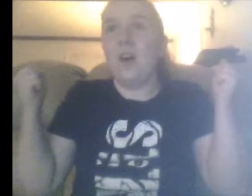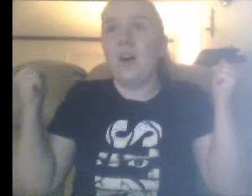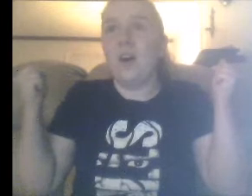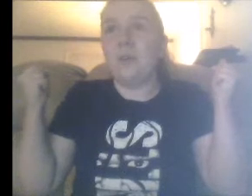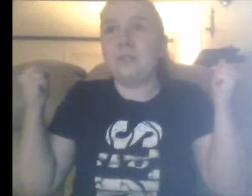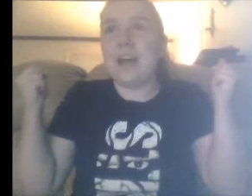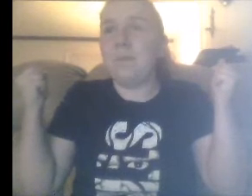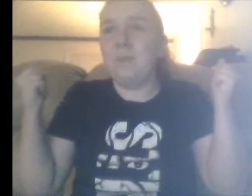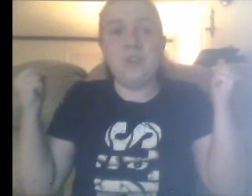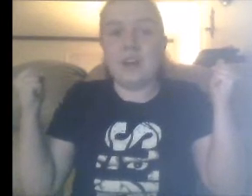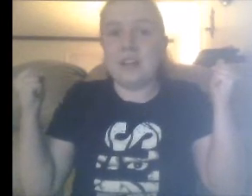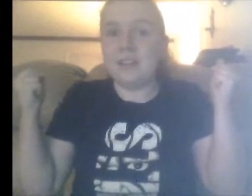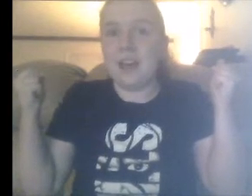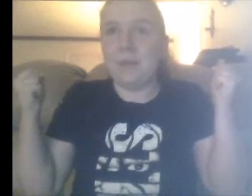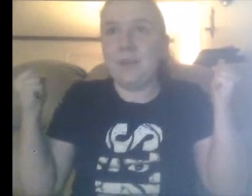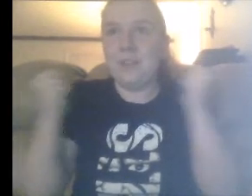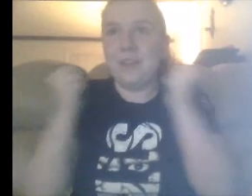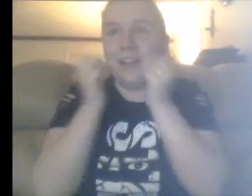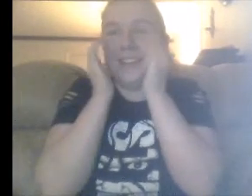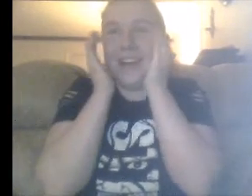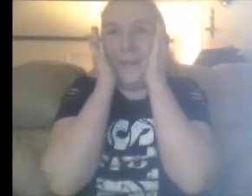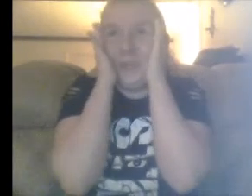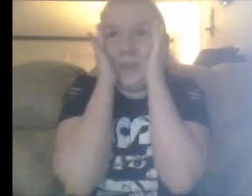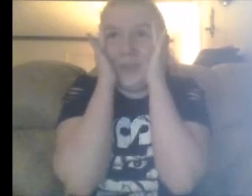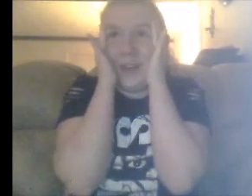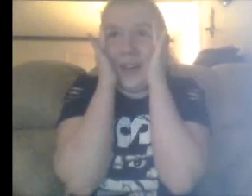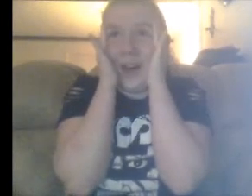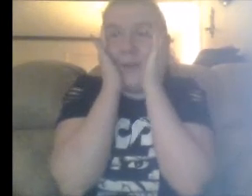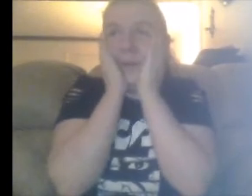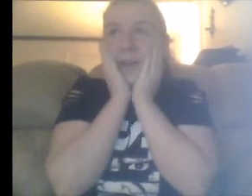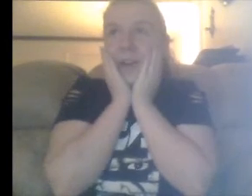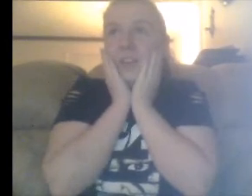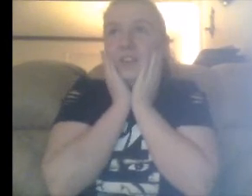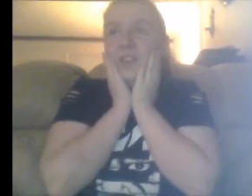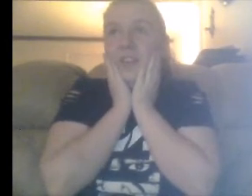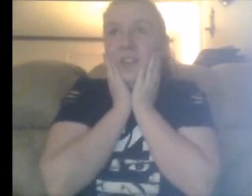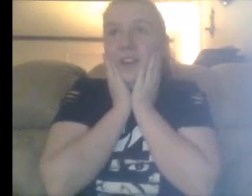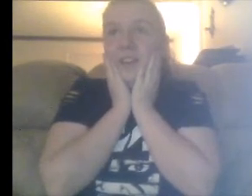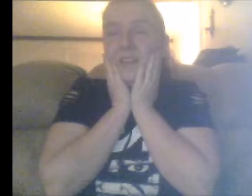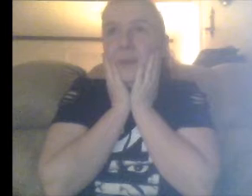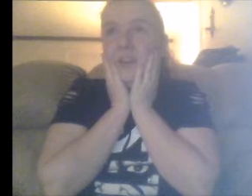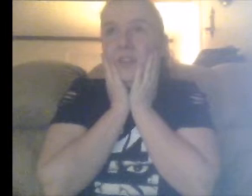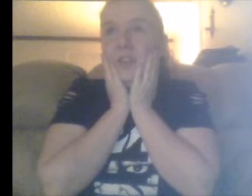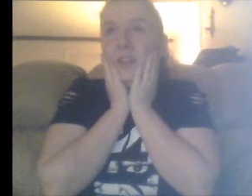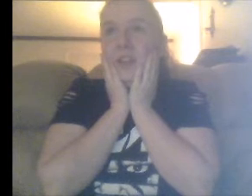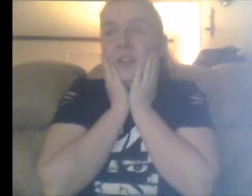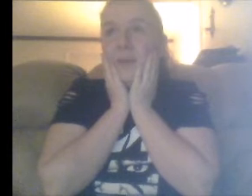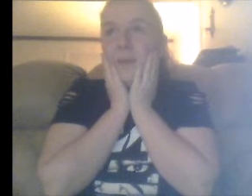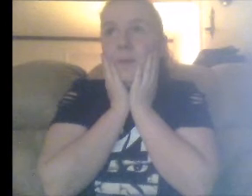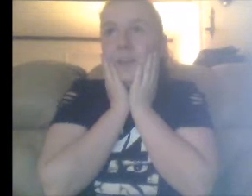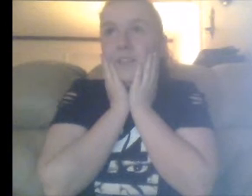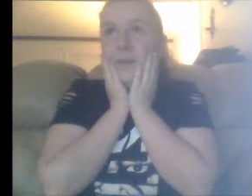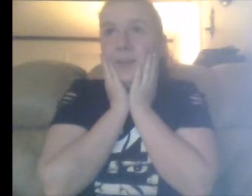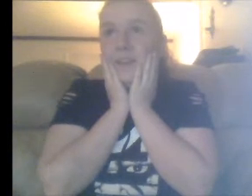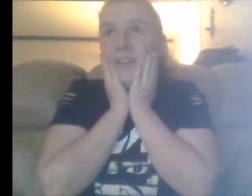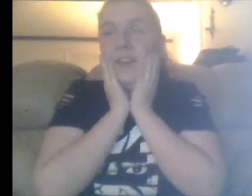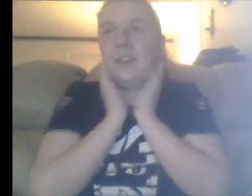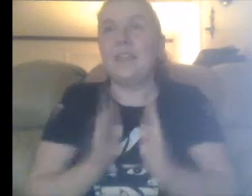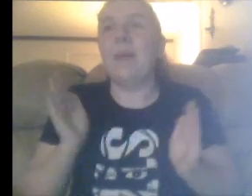tap, dude. gotta tap. You gotta tap, dude. Oh my gosh. Yes. Come on, dude. gotta tap to the bank statement. Tap,